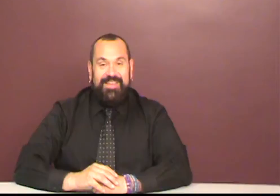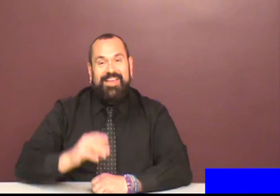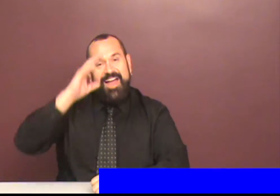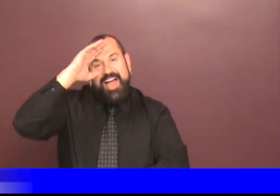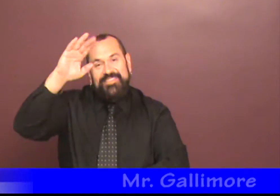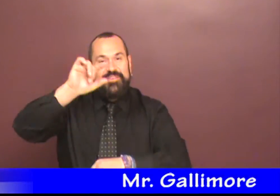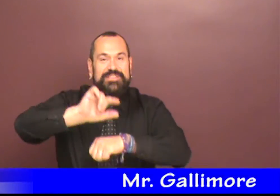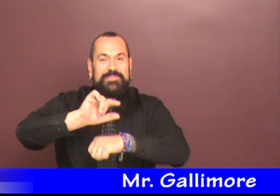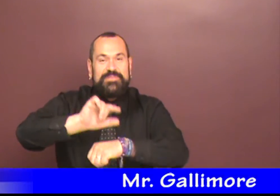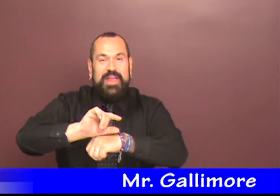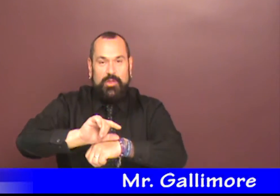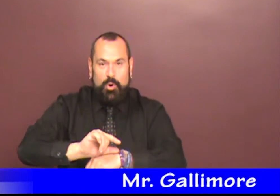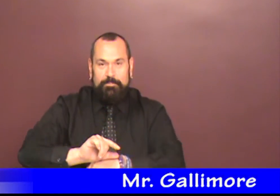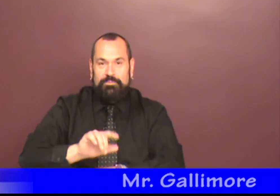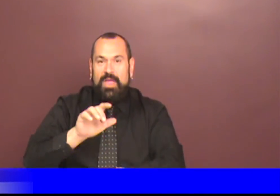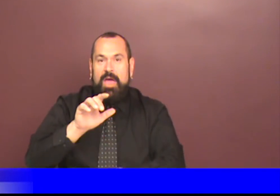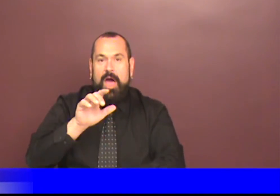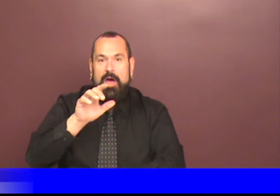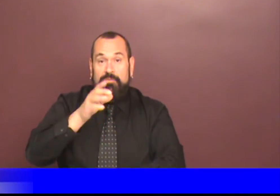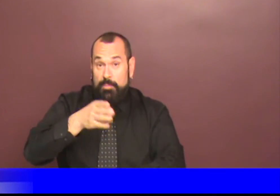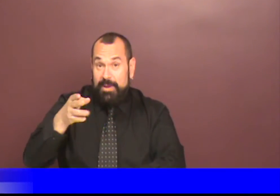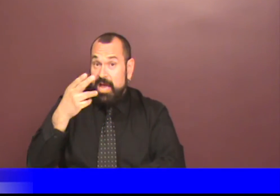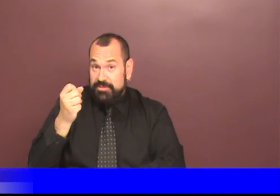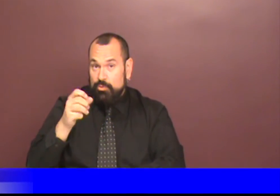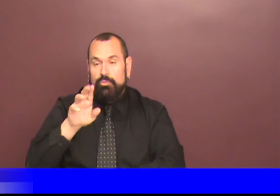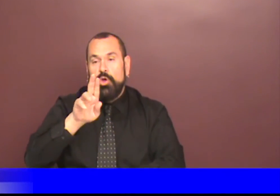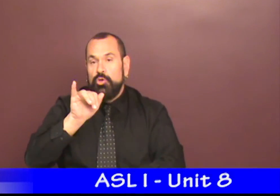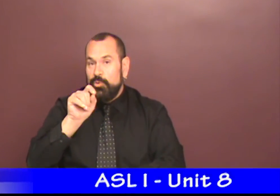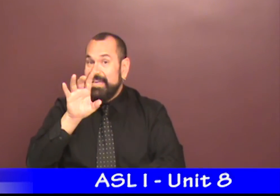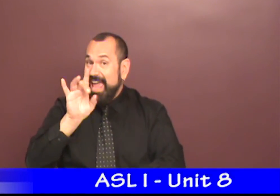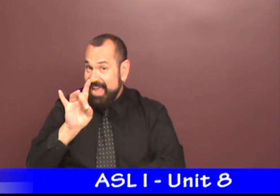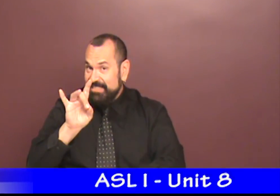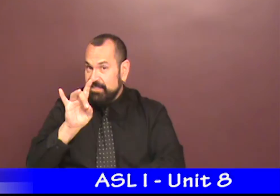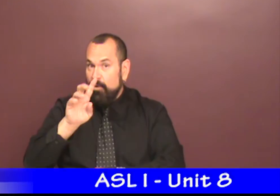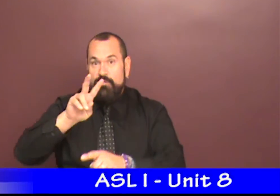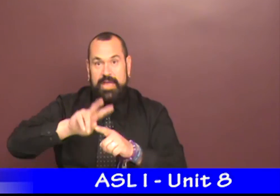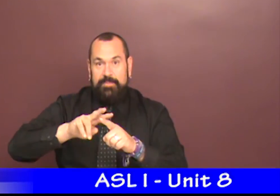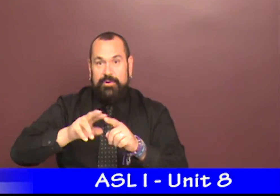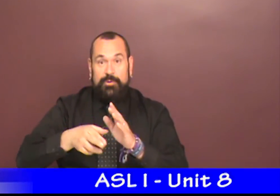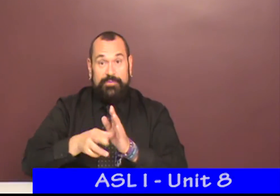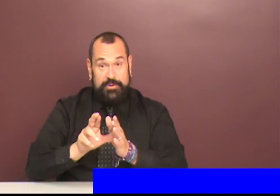Hi there. This is Mr. Gallimore from Burbank High School, Unit 8, Vocabulary Review.